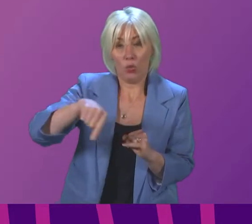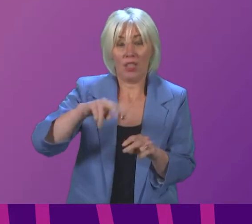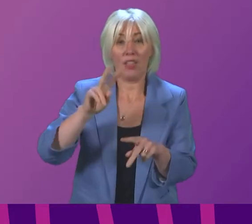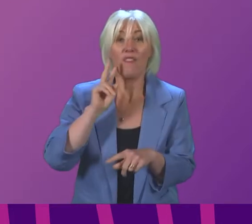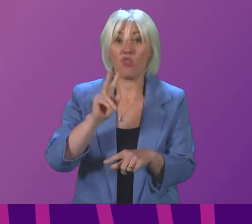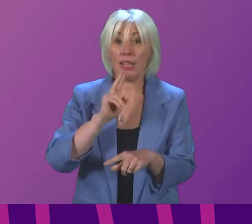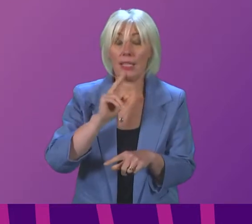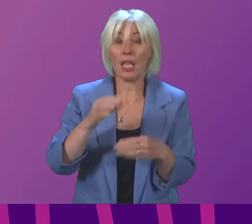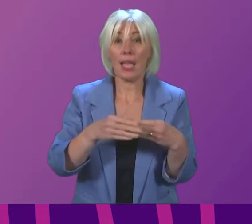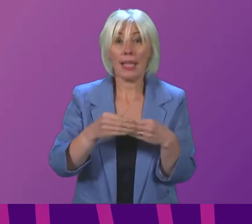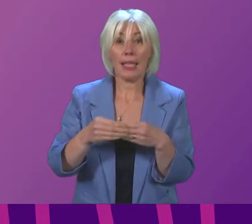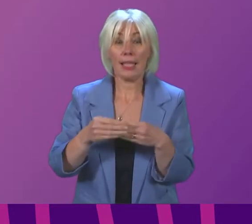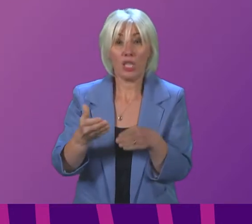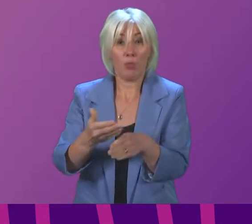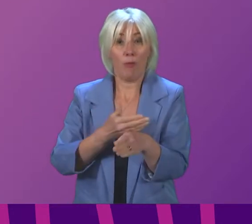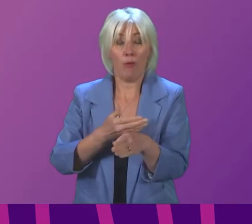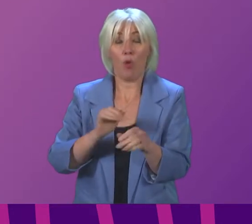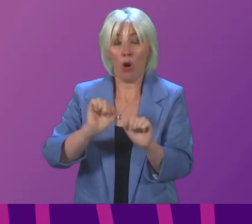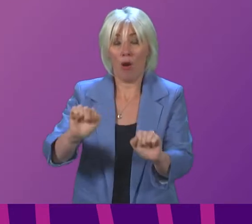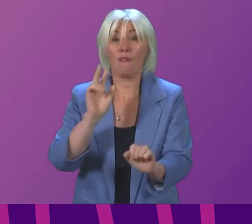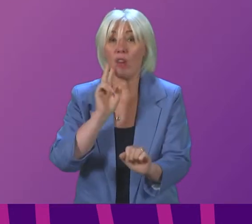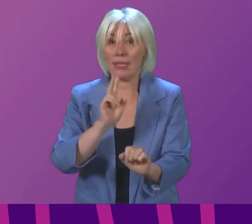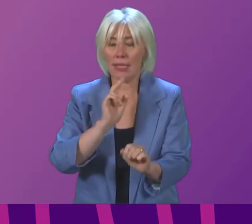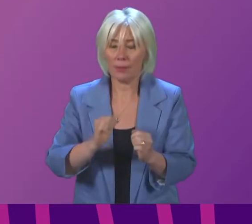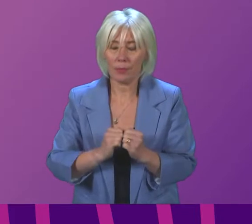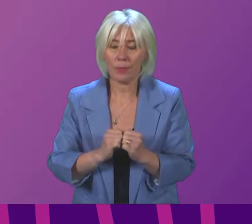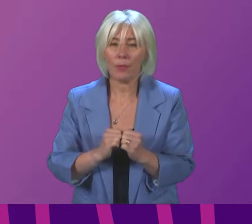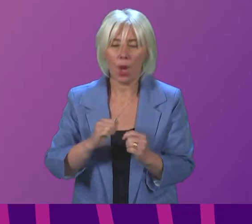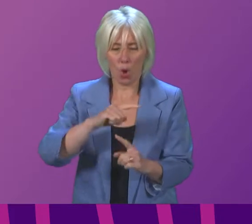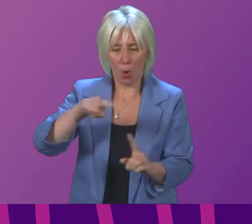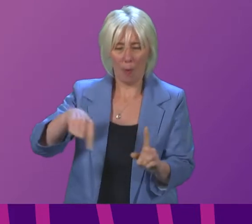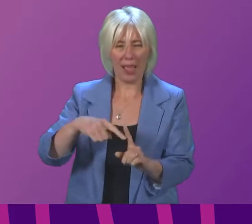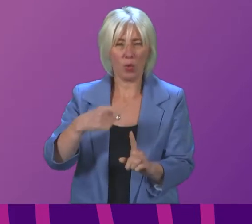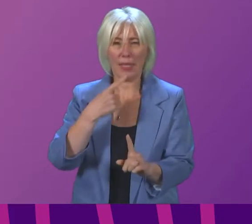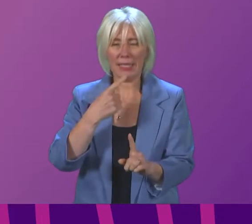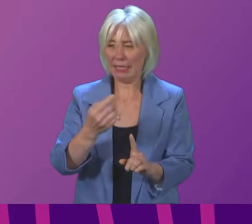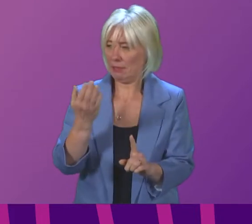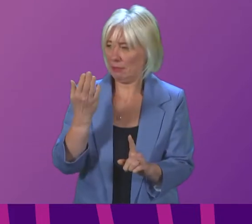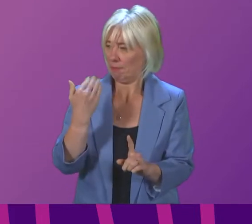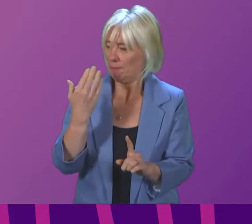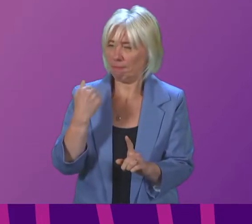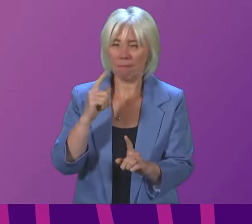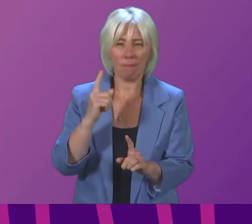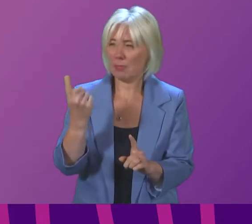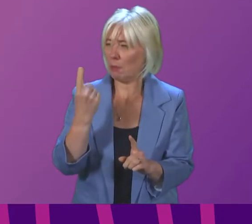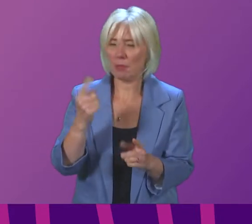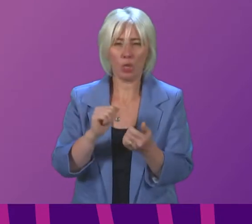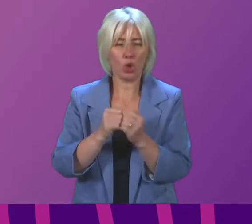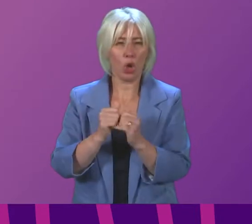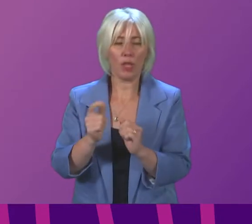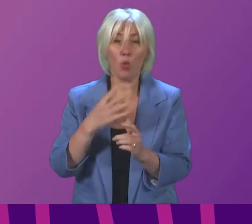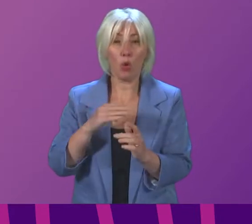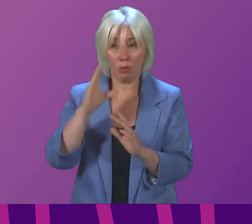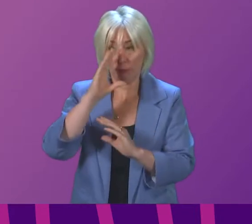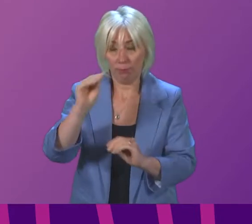will be issued before that I come back again to the point I made I think to one of the member's colleagues we want to give businesses